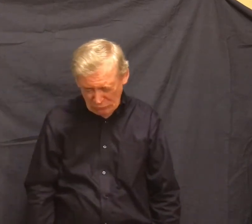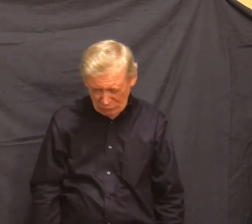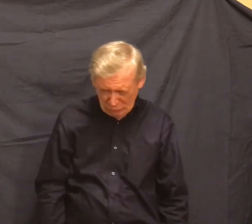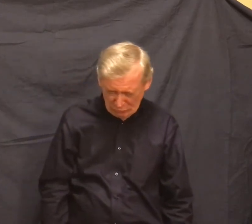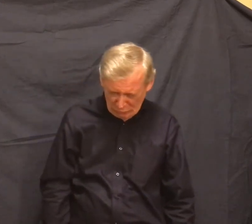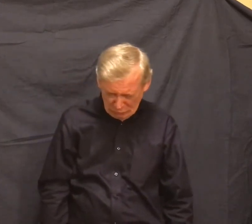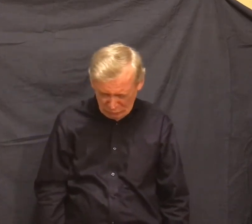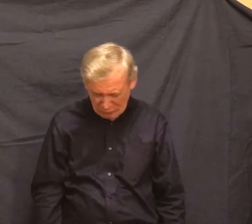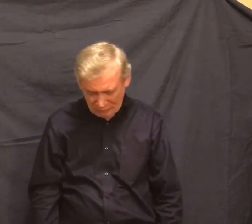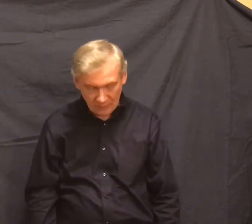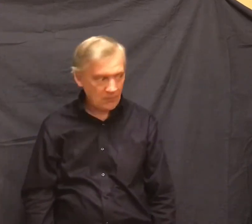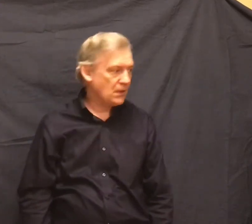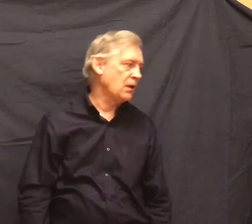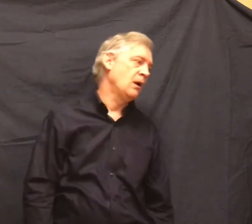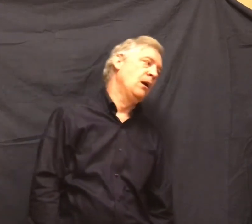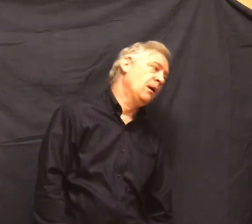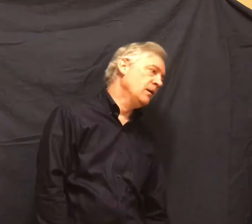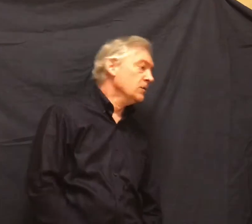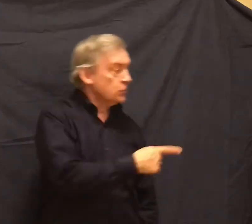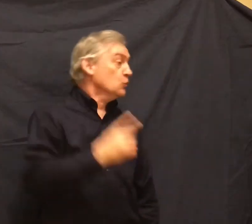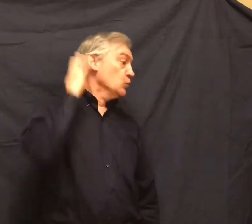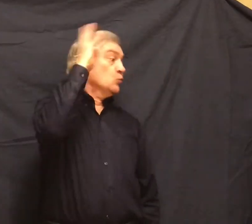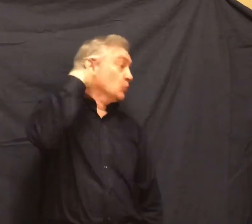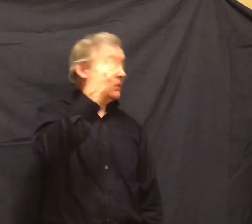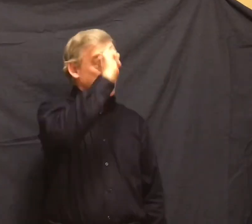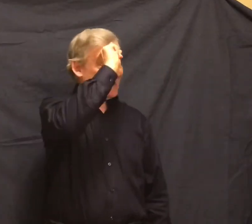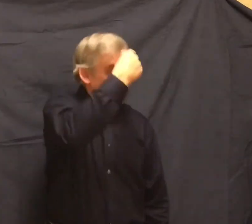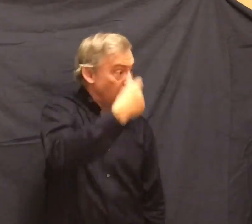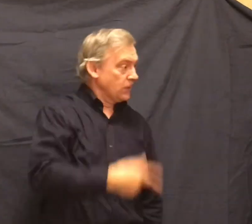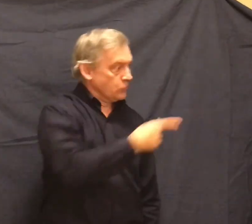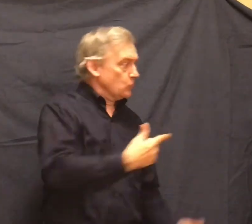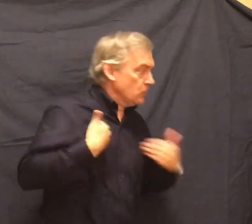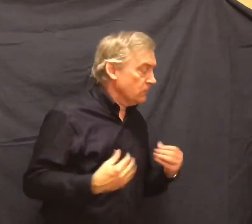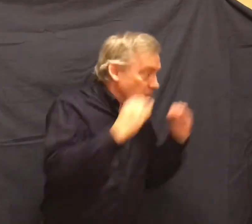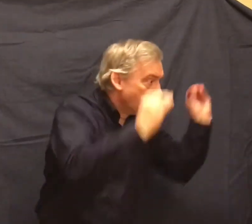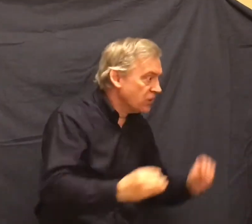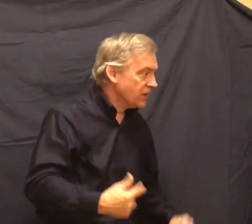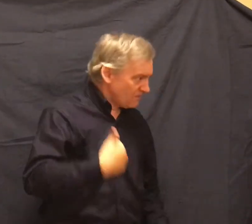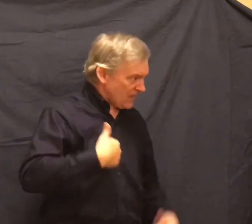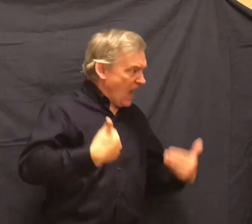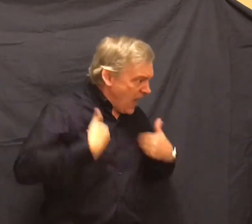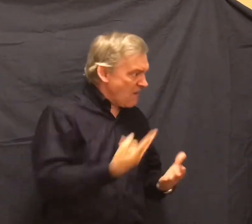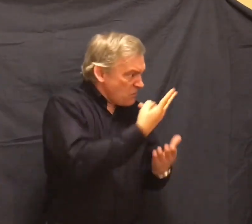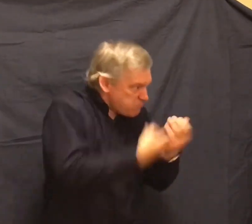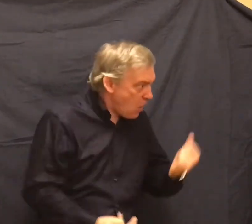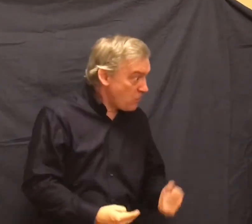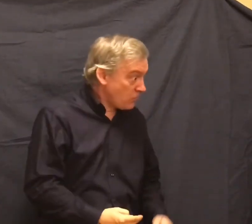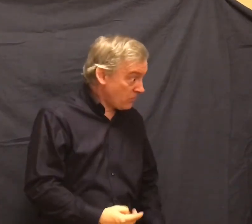You never had none, you crazy jerk. I got both of them here. Think I'd let you carry your own work card?